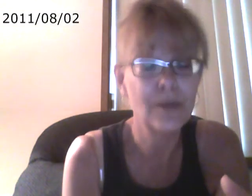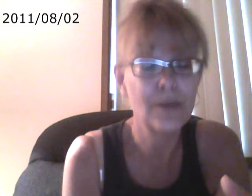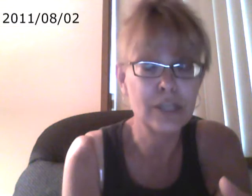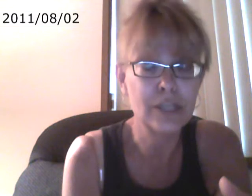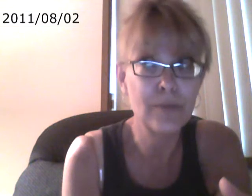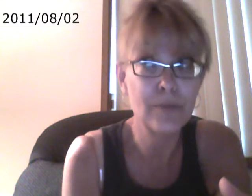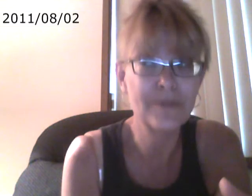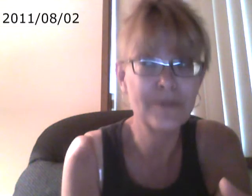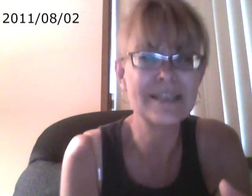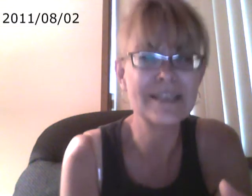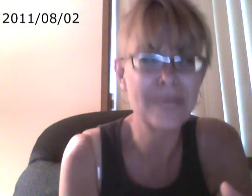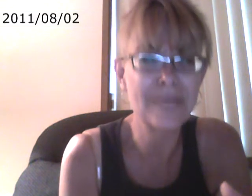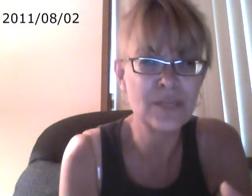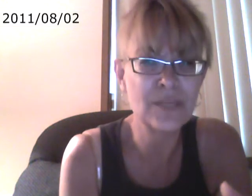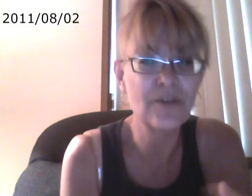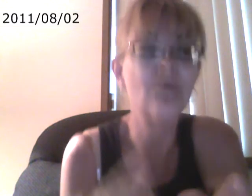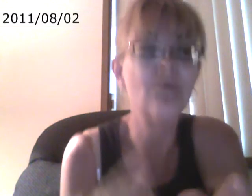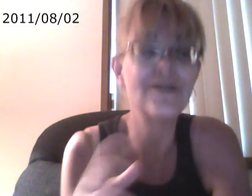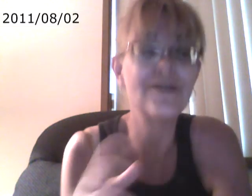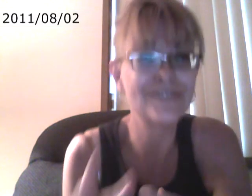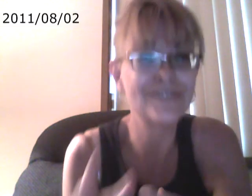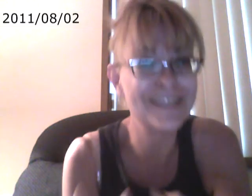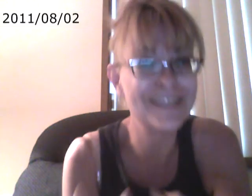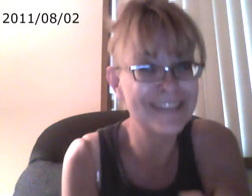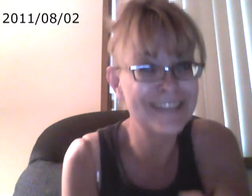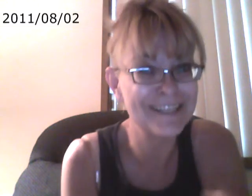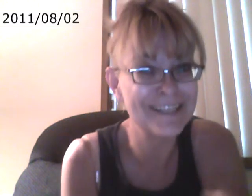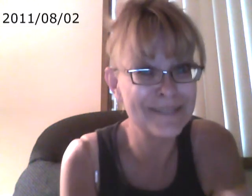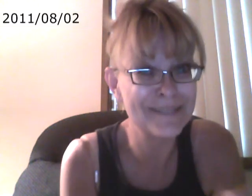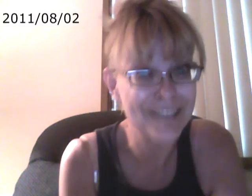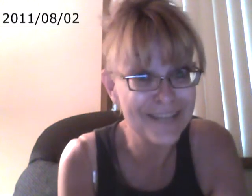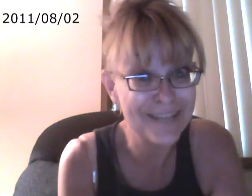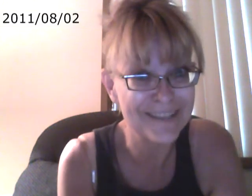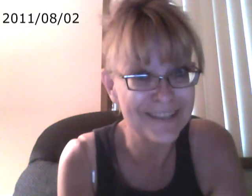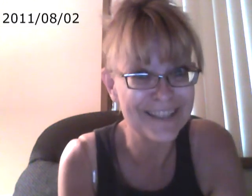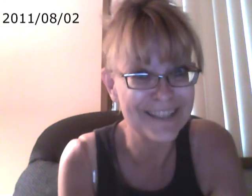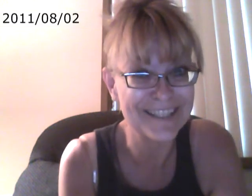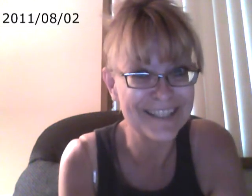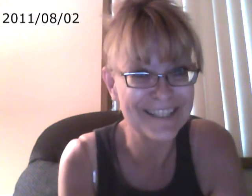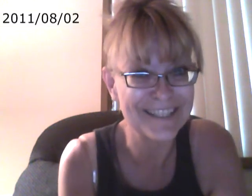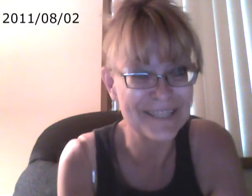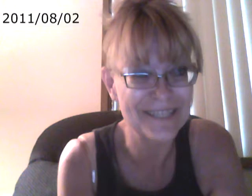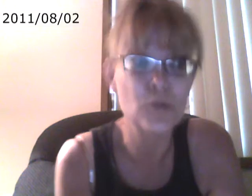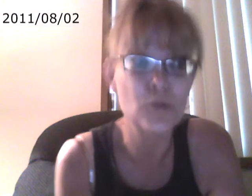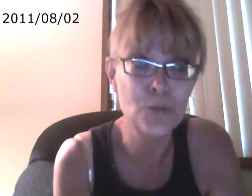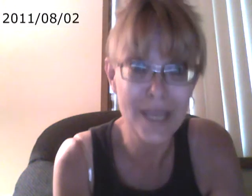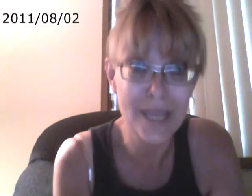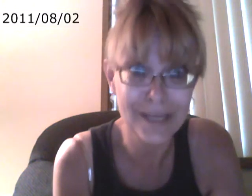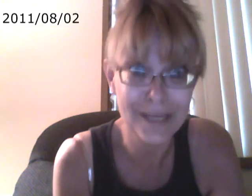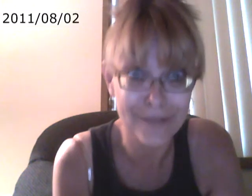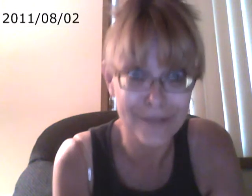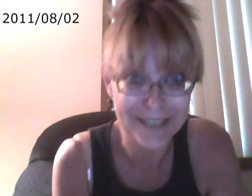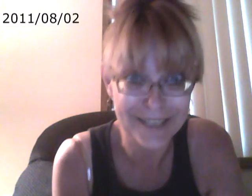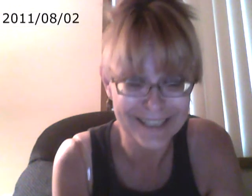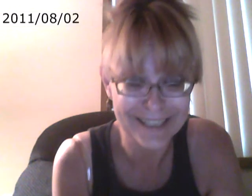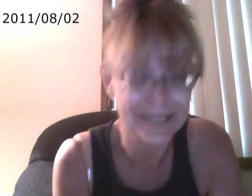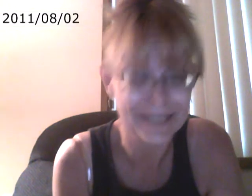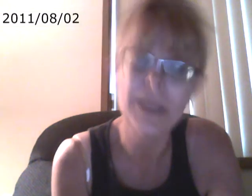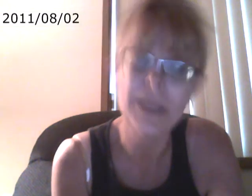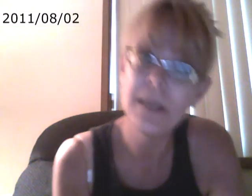well, it's not perfect, but it's the best we've got. Well, there's things that need to be changed within the justice system to make it a functioning system. But